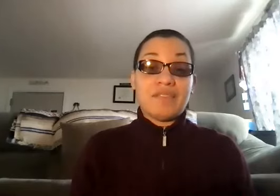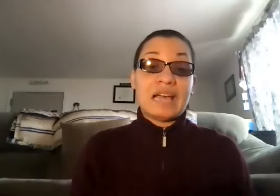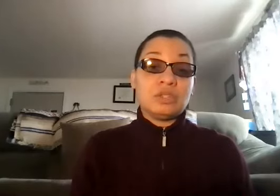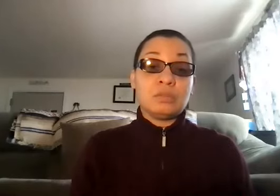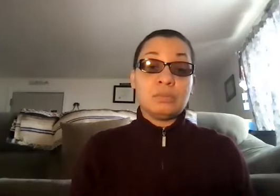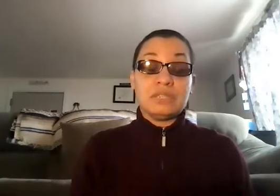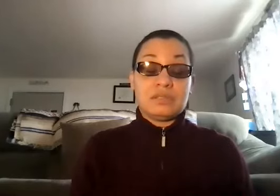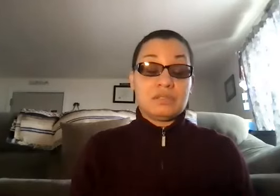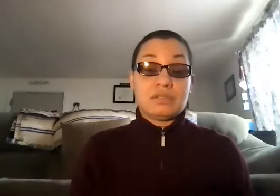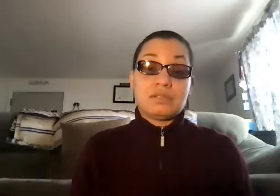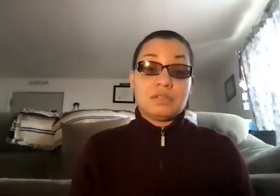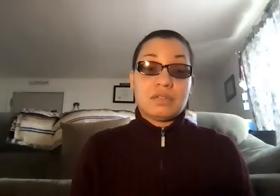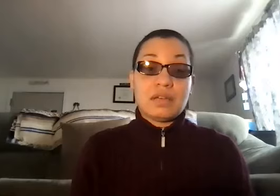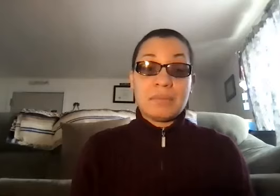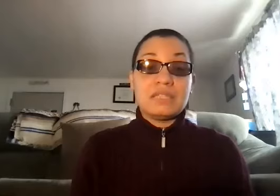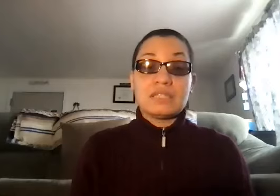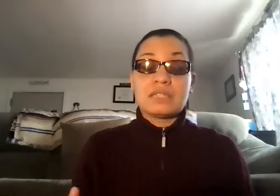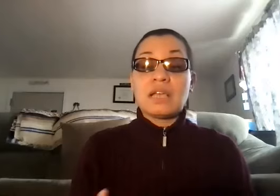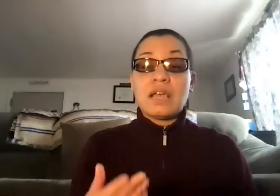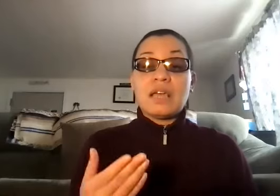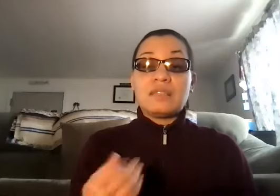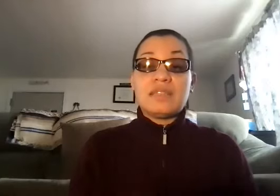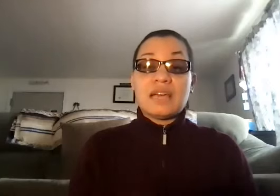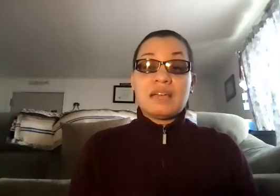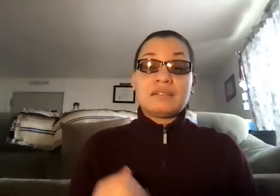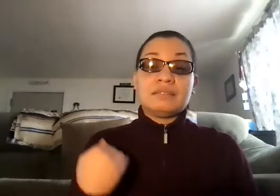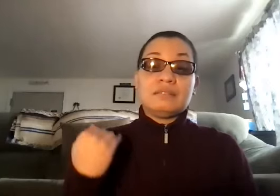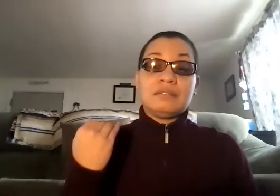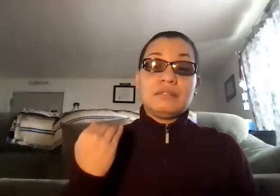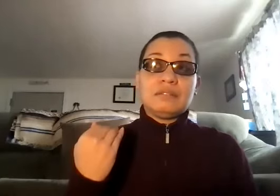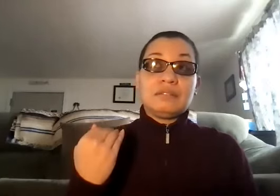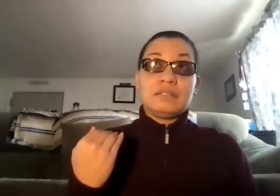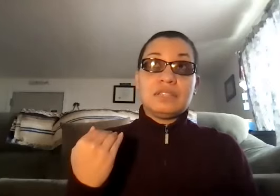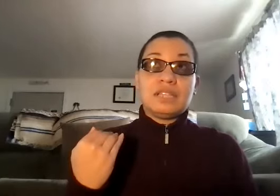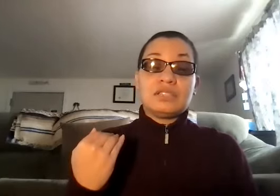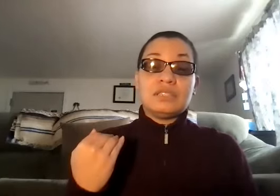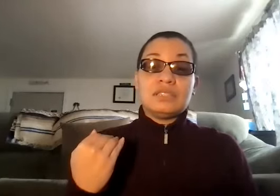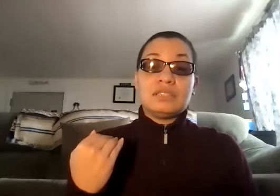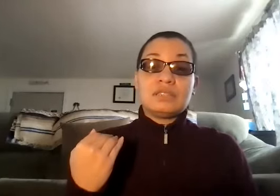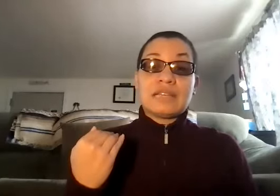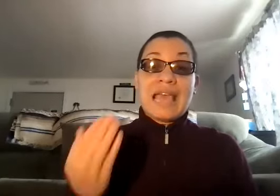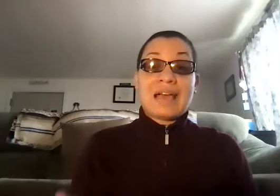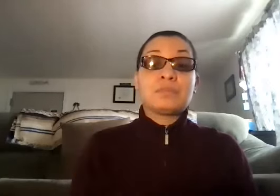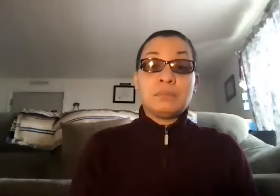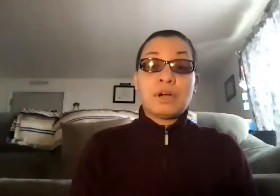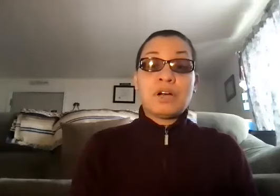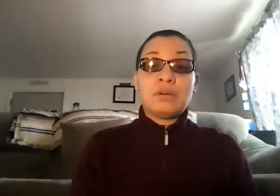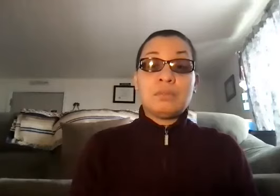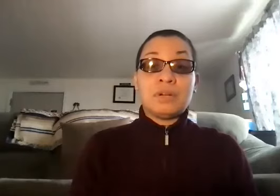volume is amazing. And then there is the caption part where